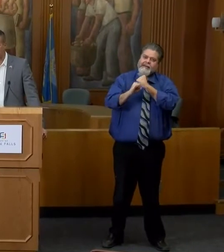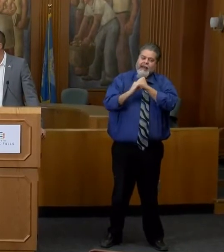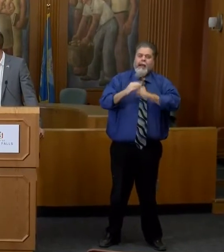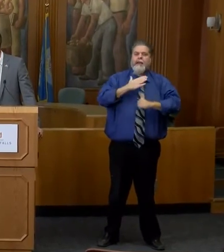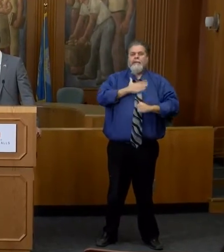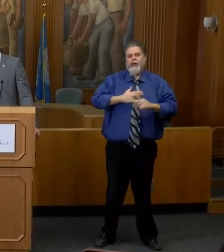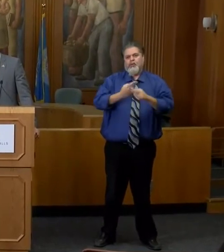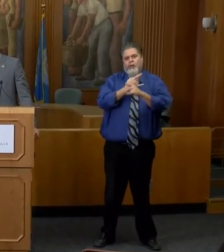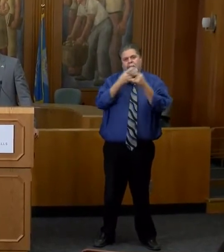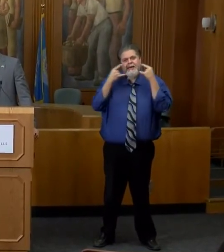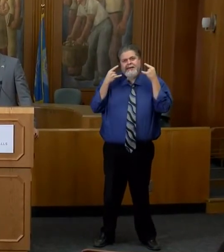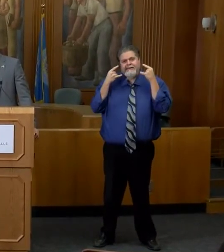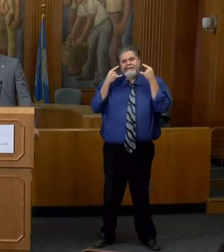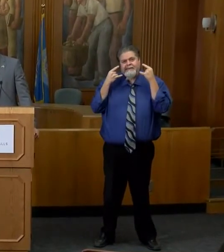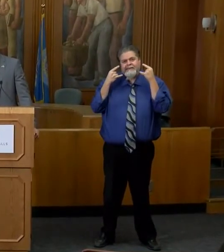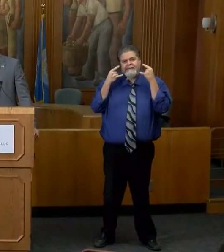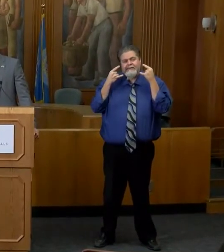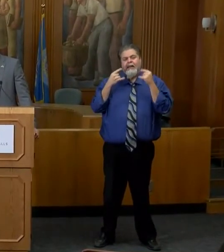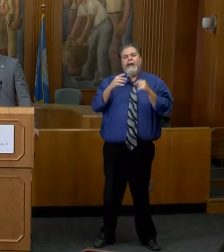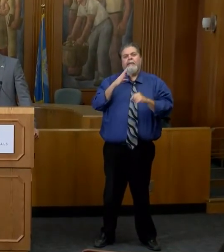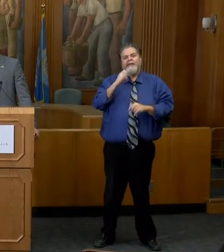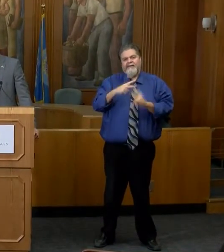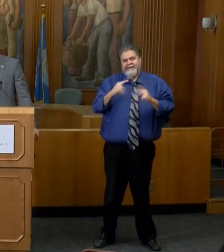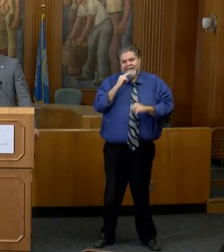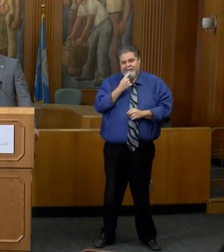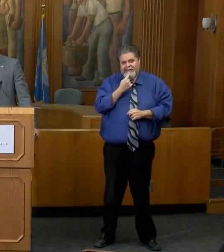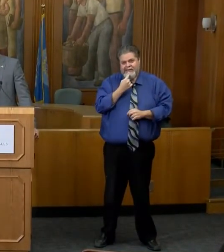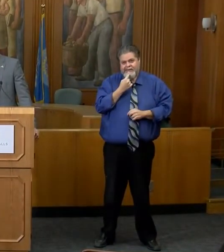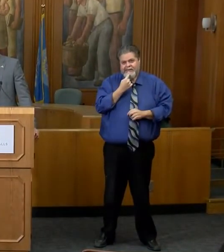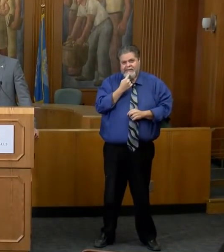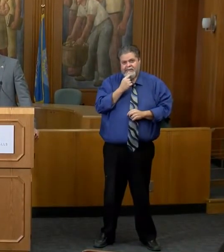to mask up right now, and we need you to take that seriously.